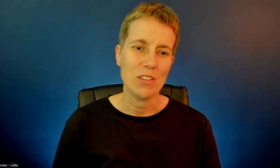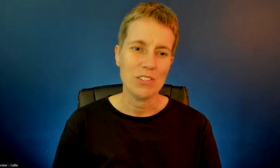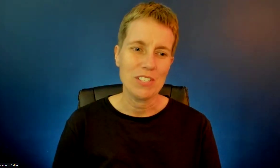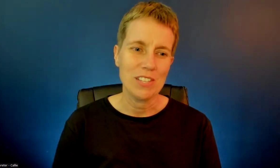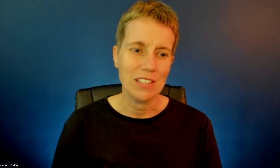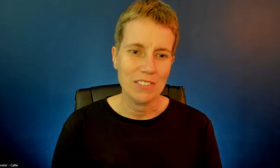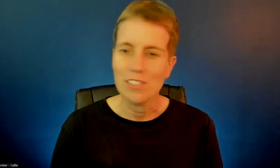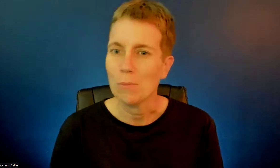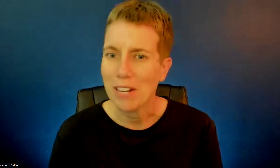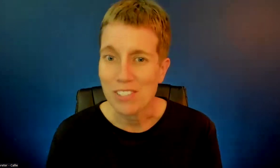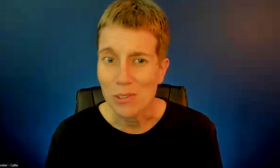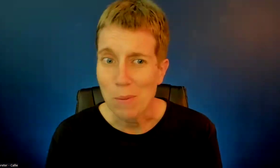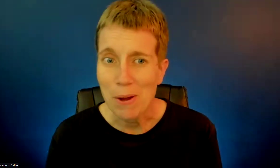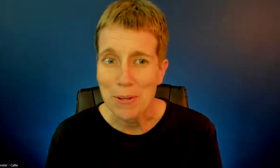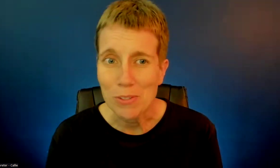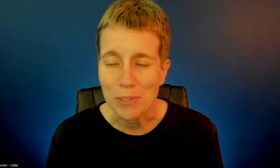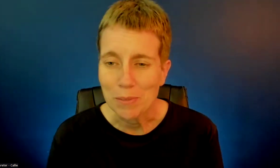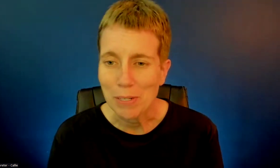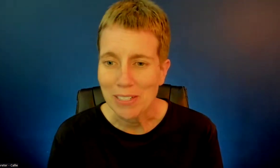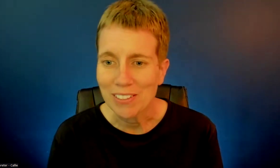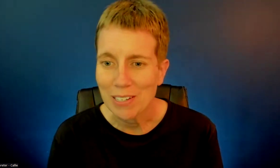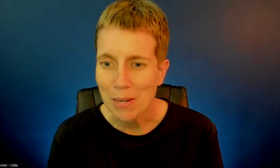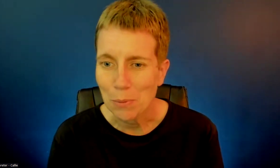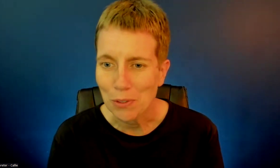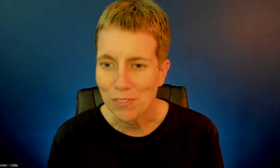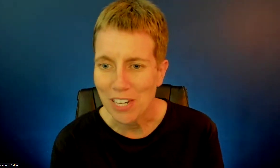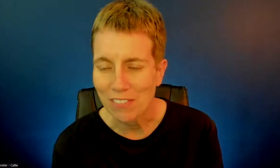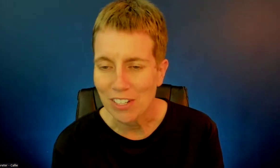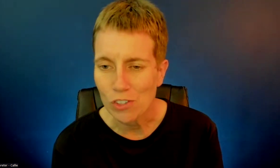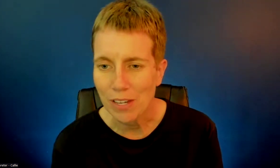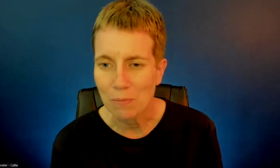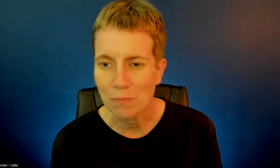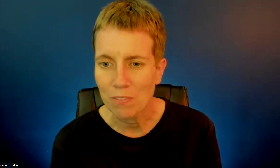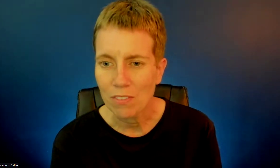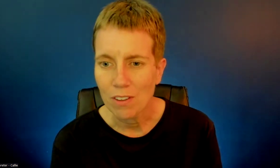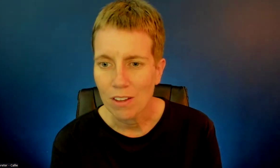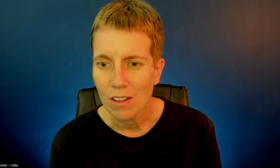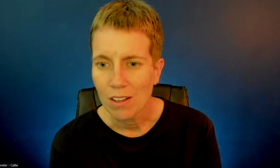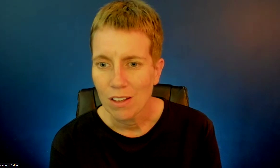So those of us that live in duplexes or apartments wouldn't be able to take advantage of that?